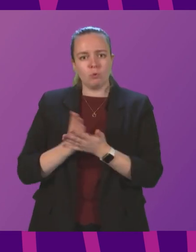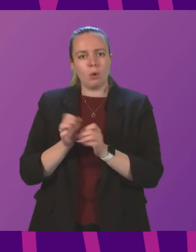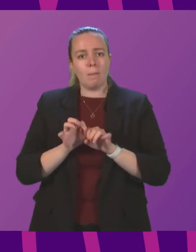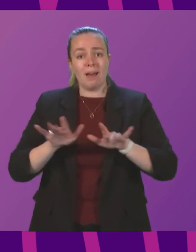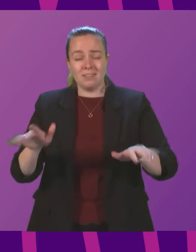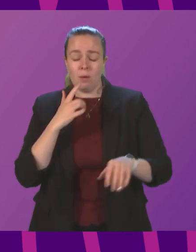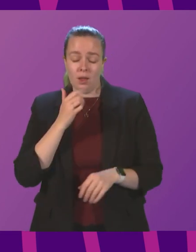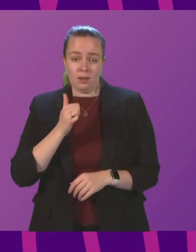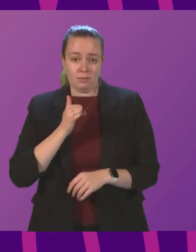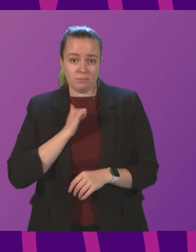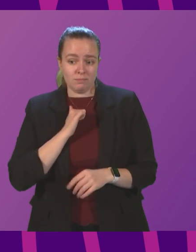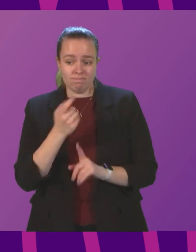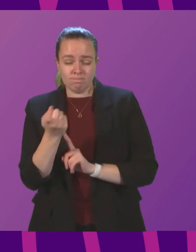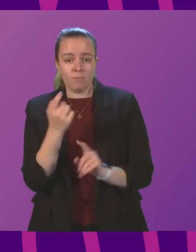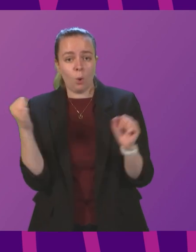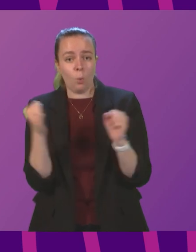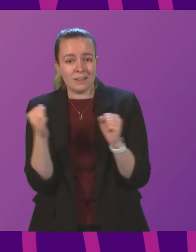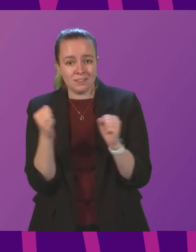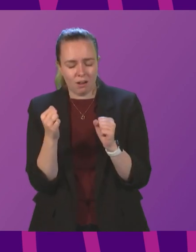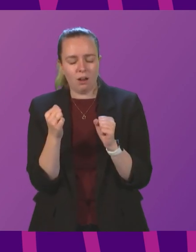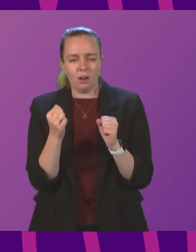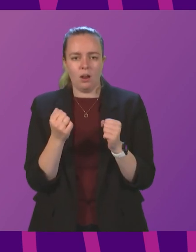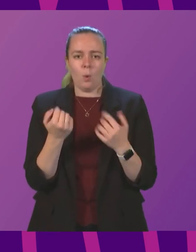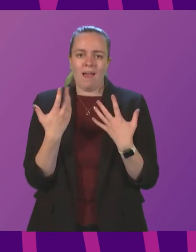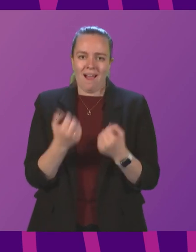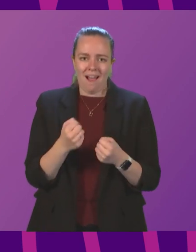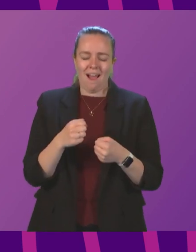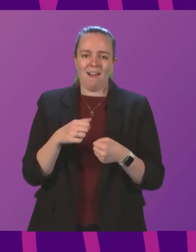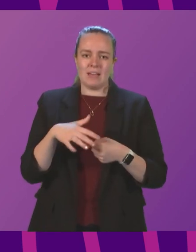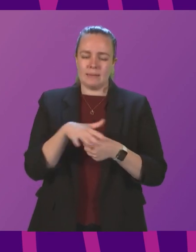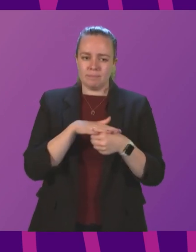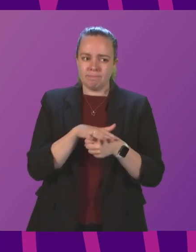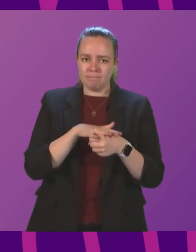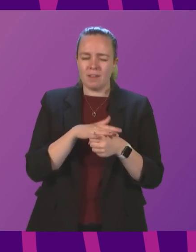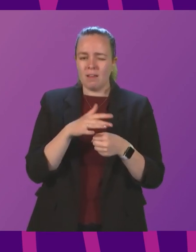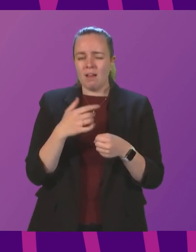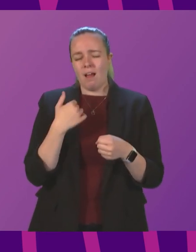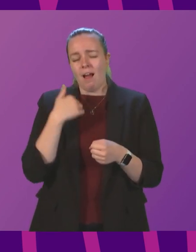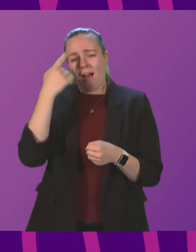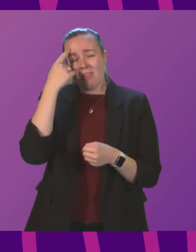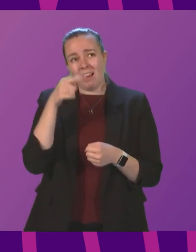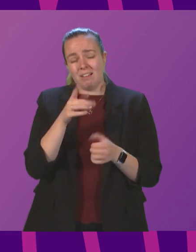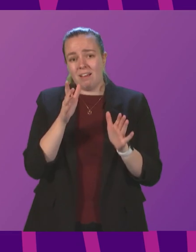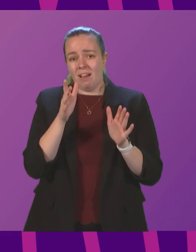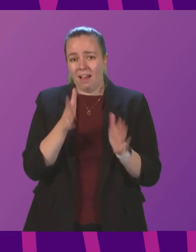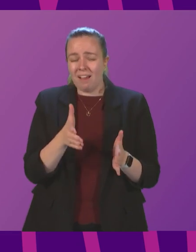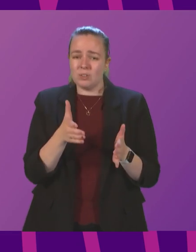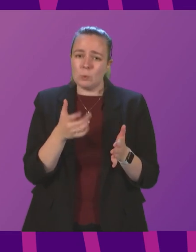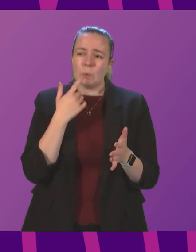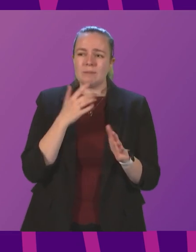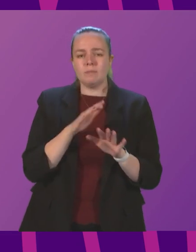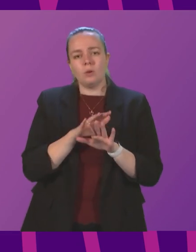We are about to approach winter. We have cases that are sitting at what I think would have to be described at an